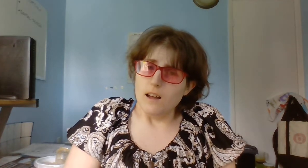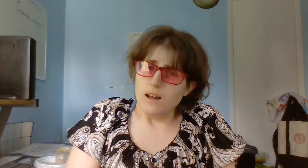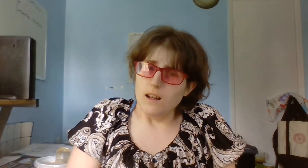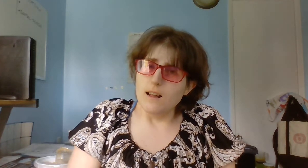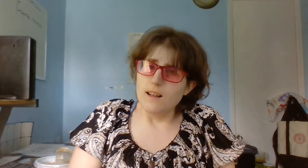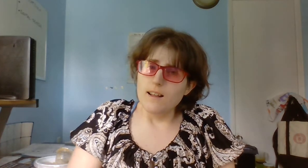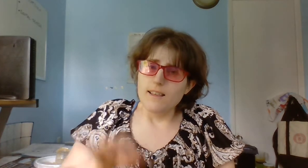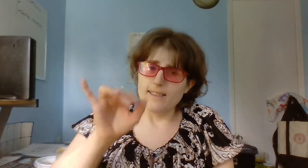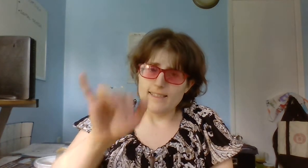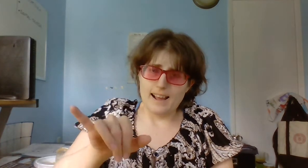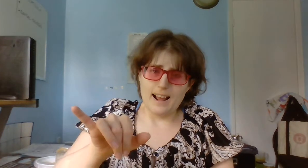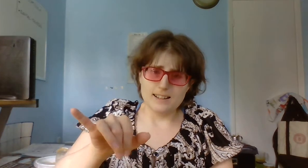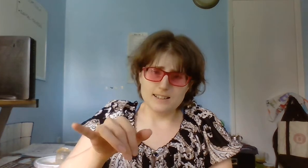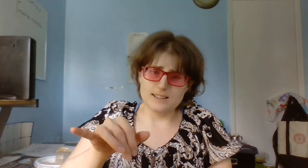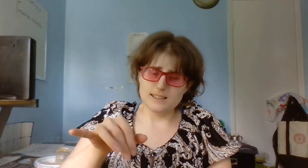That means.